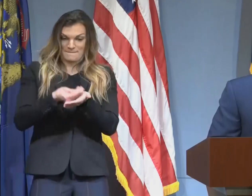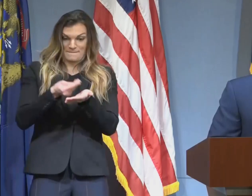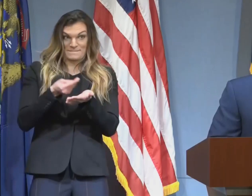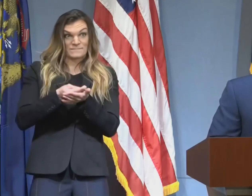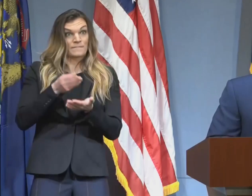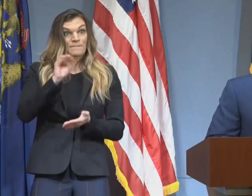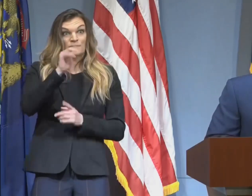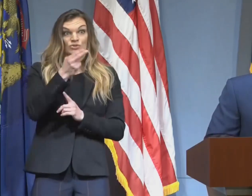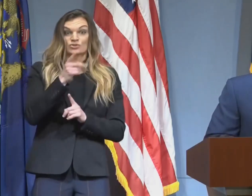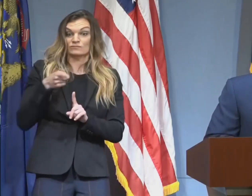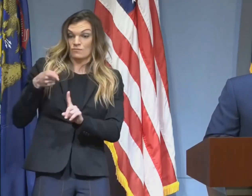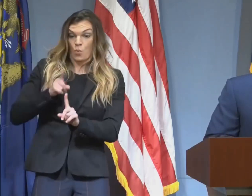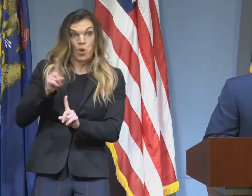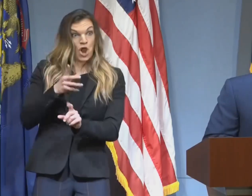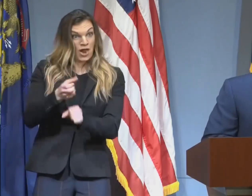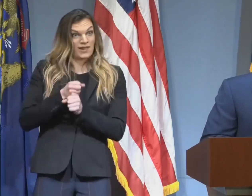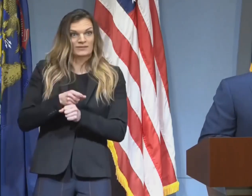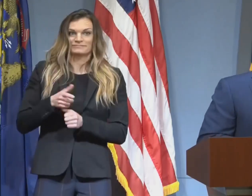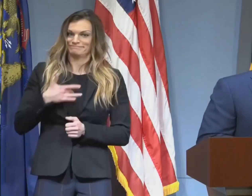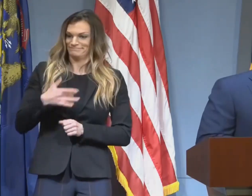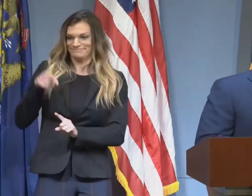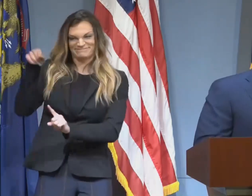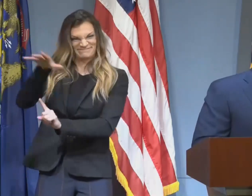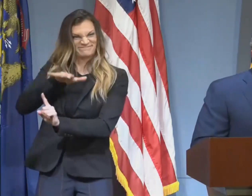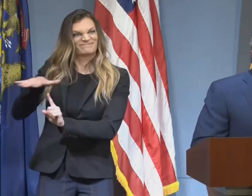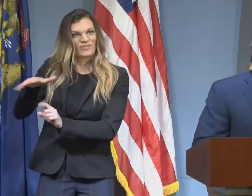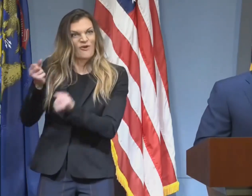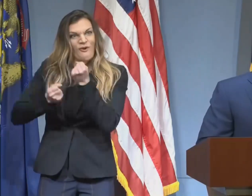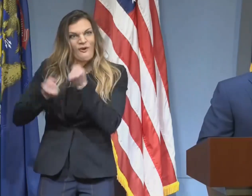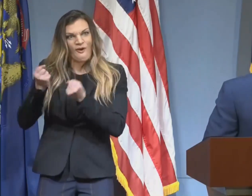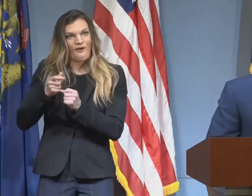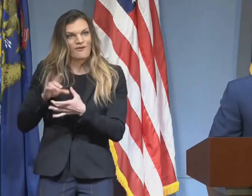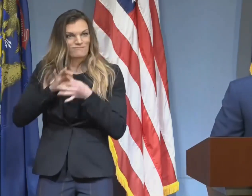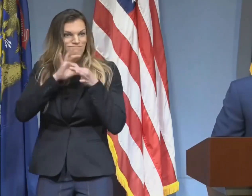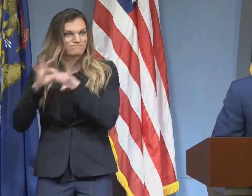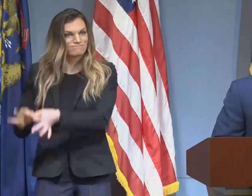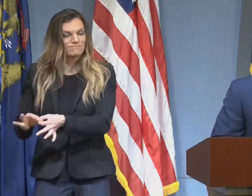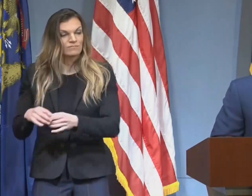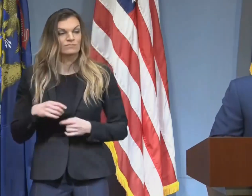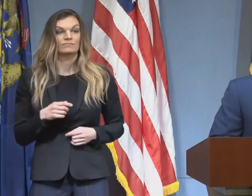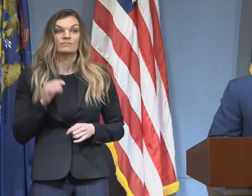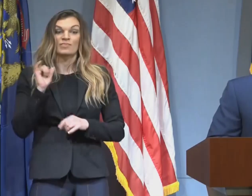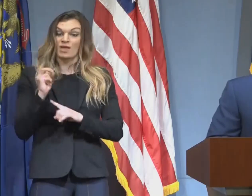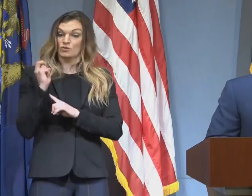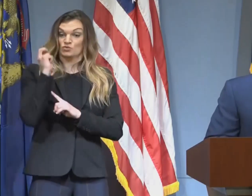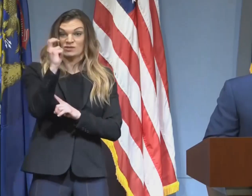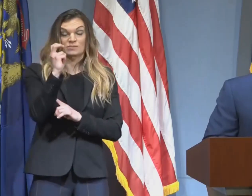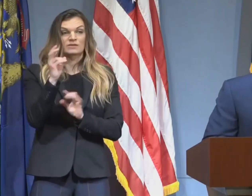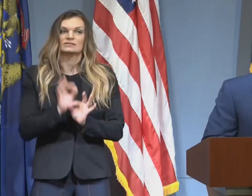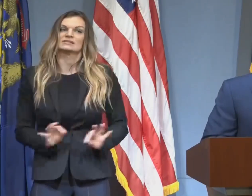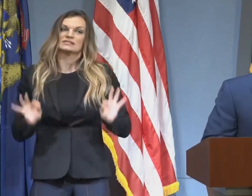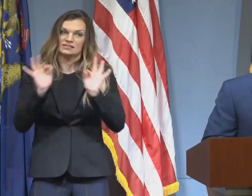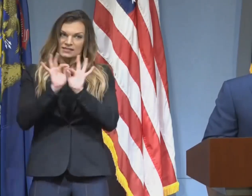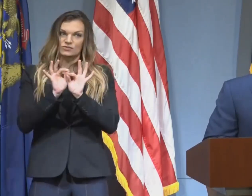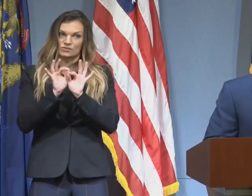mobilized. We thank you for acknowledging Michigan's transportation sector as essential for Michigan residents at this crucial